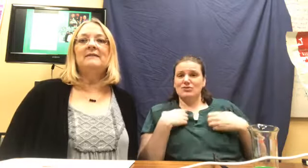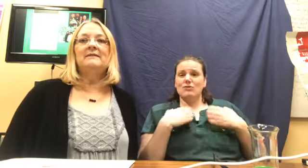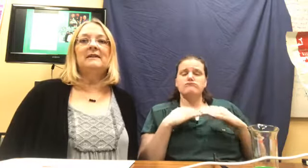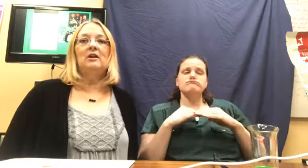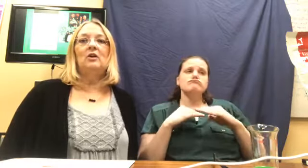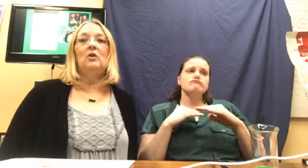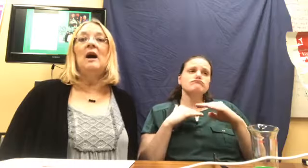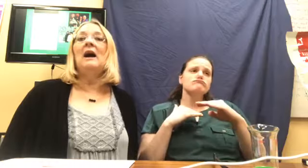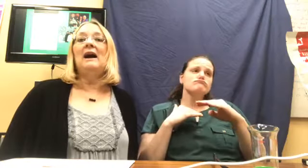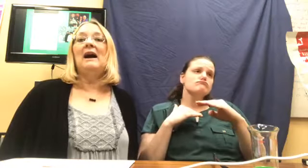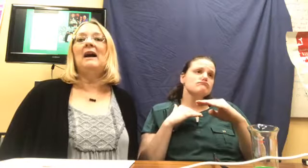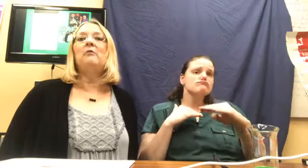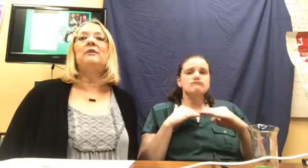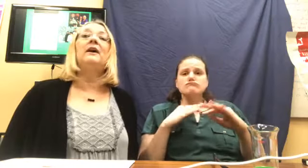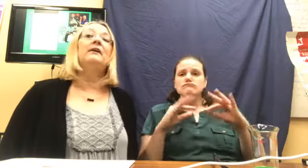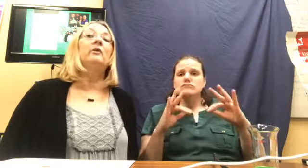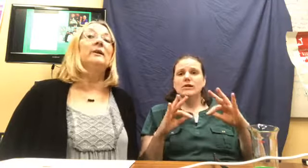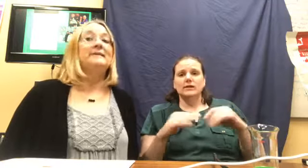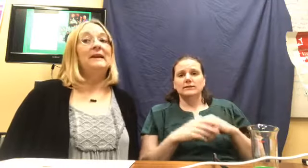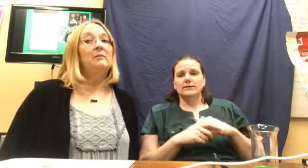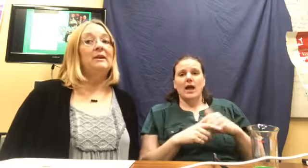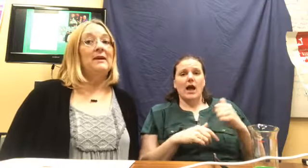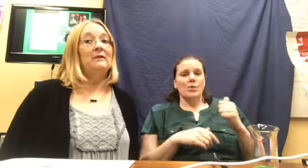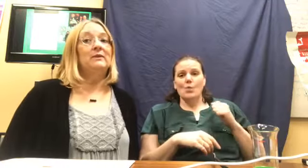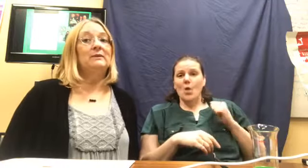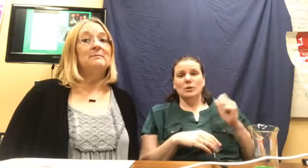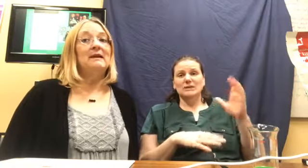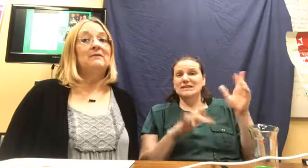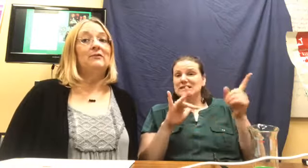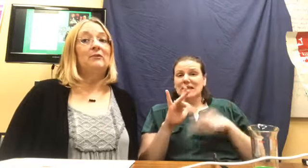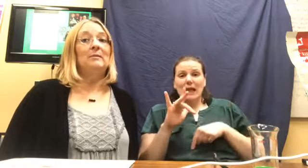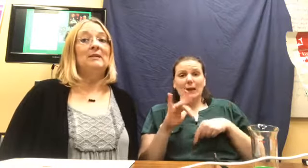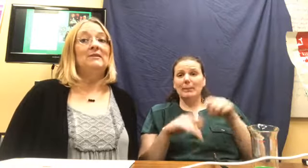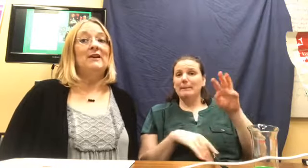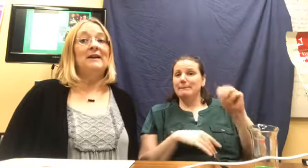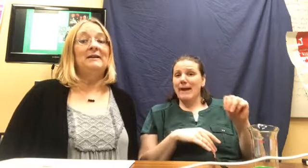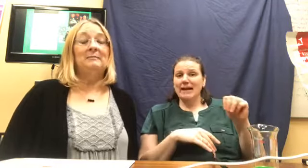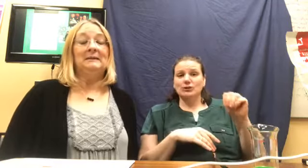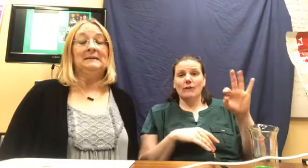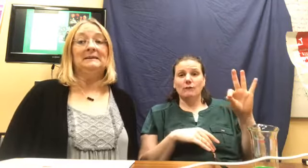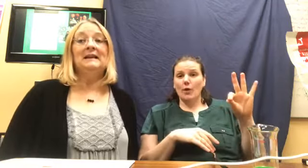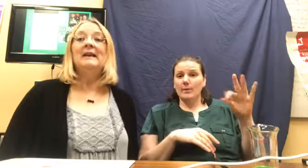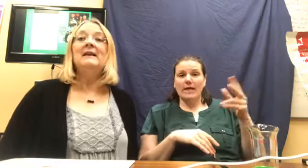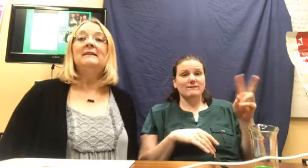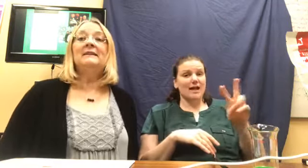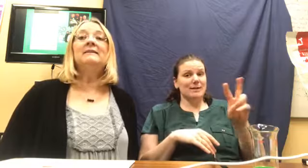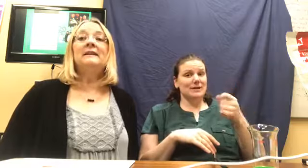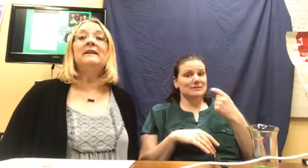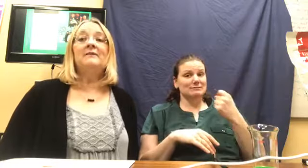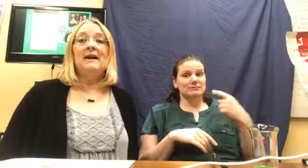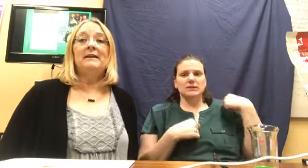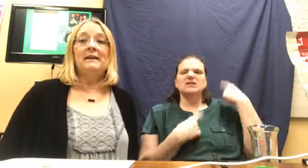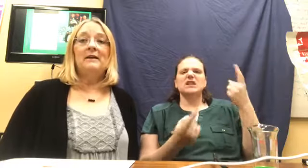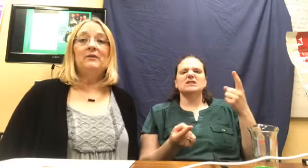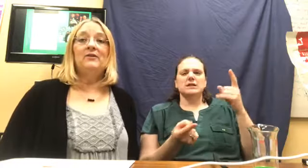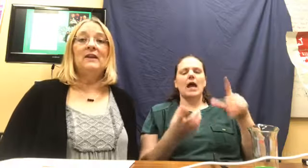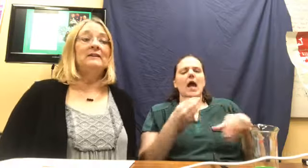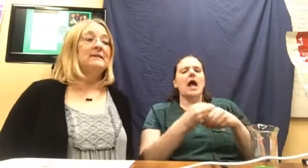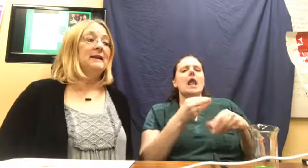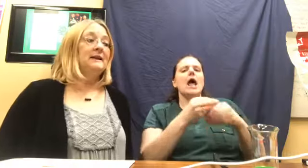so I will not go a day without those master formula vitamins. Since then, I've added other things and,